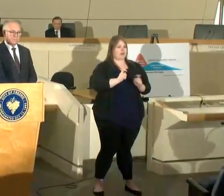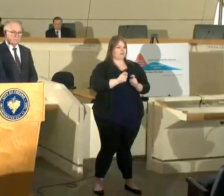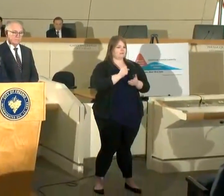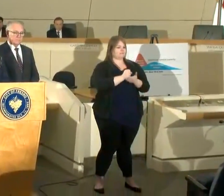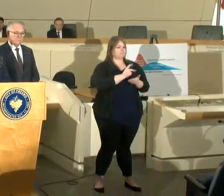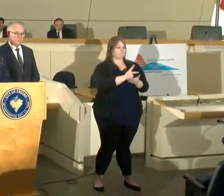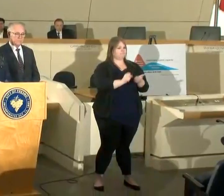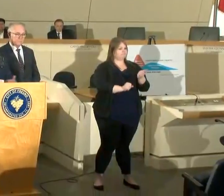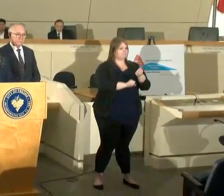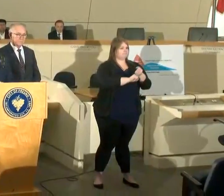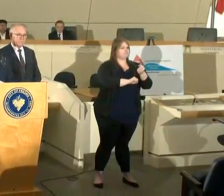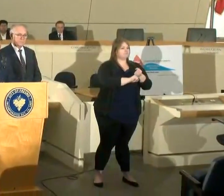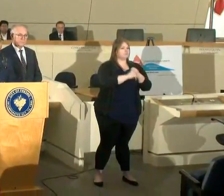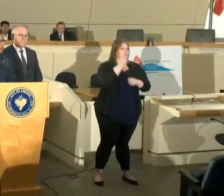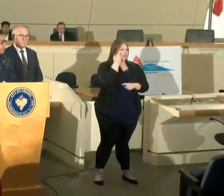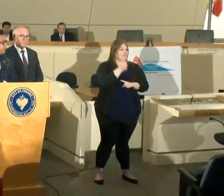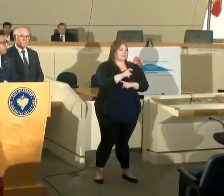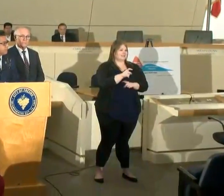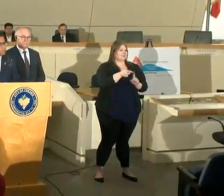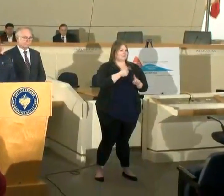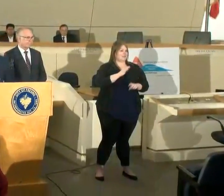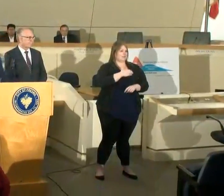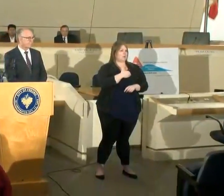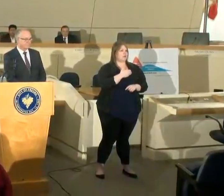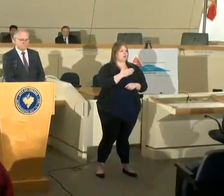council as as it is necessary by charter